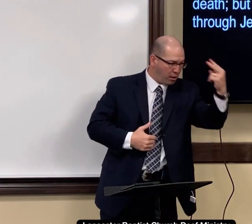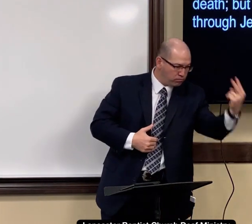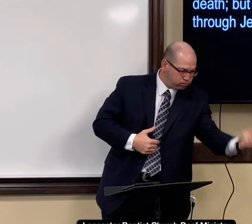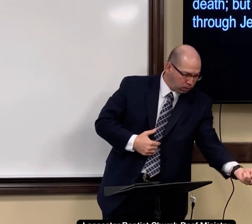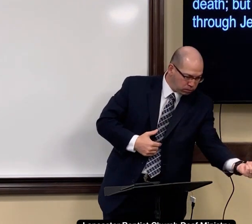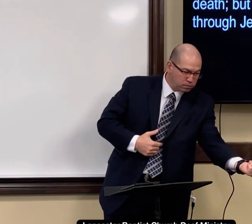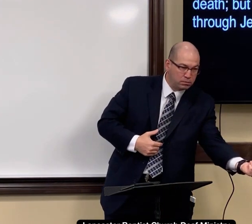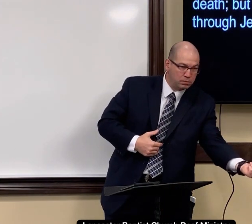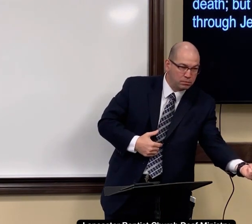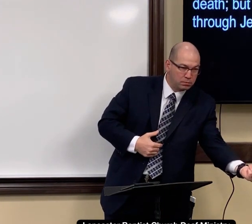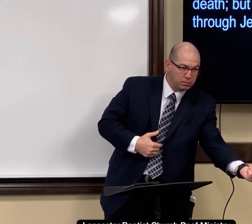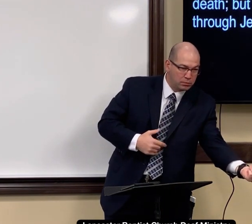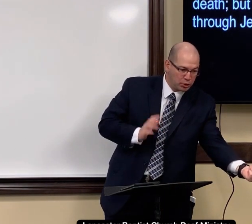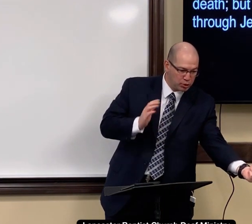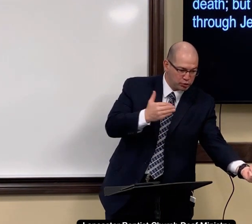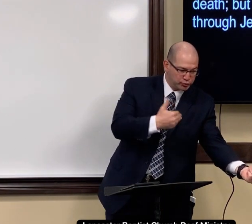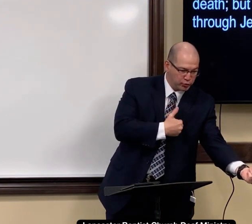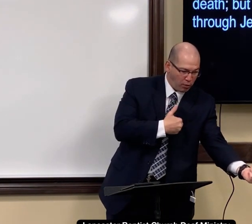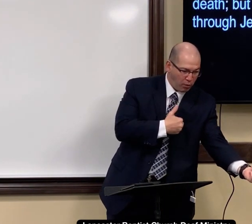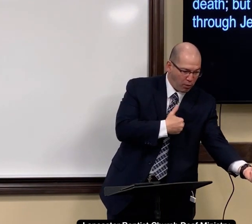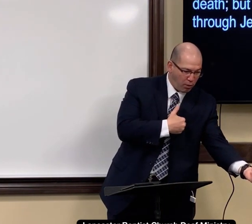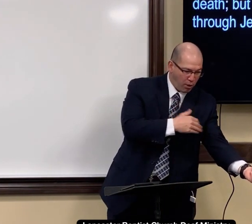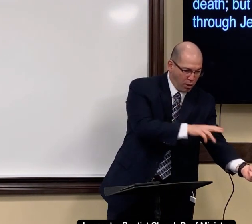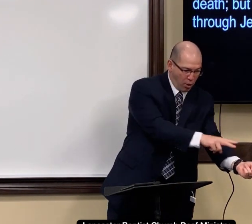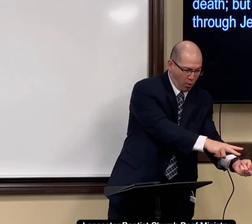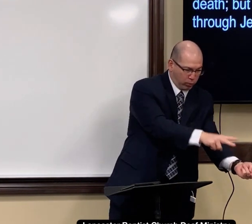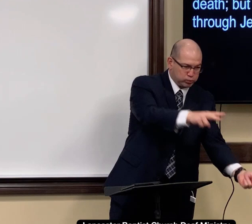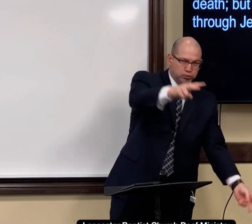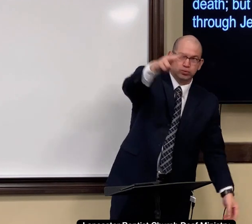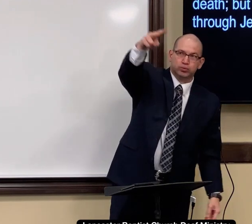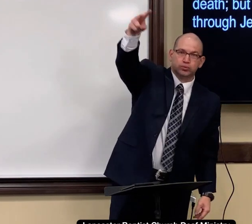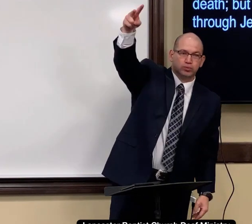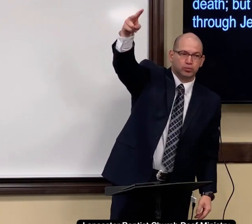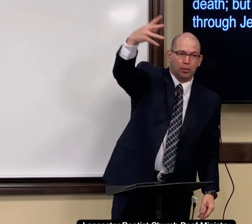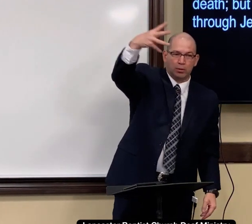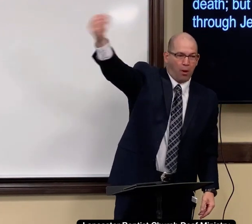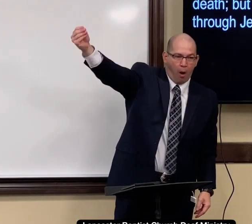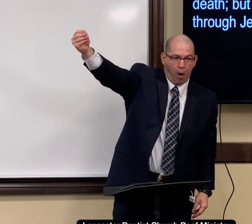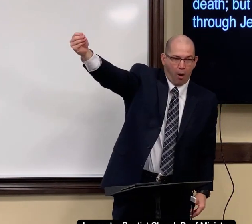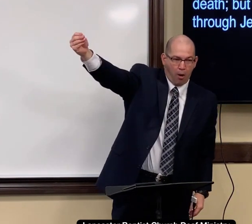Her body was there. And her soul was gone. Left.